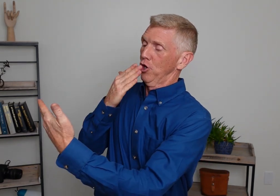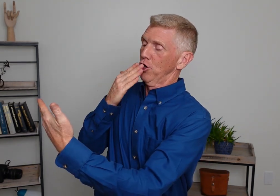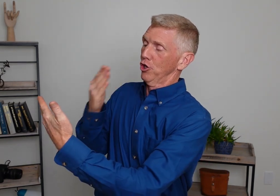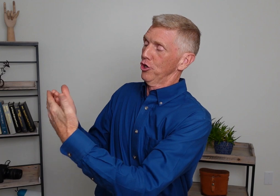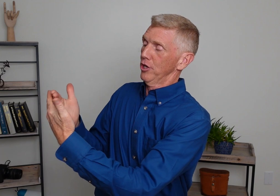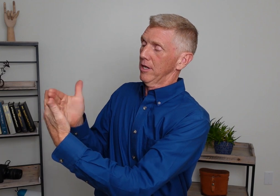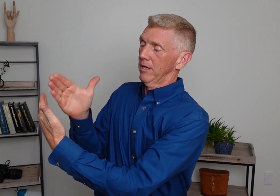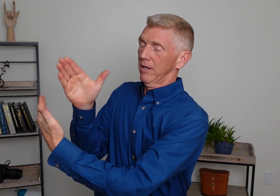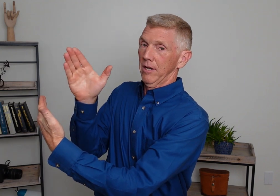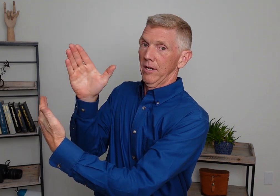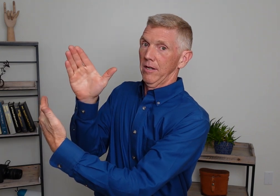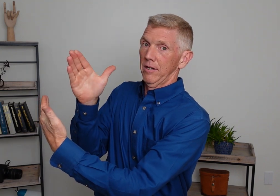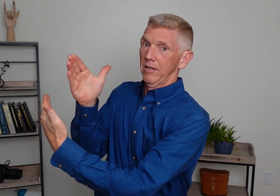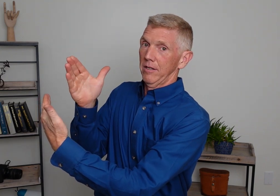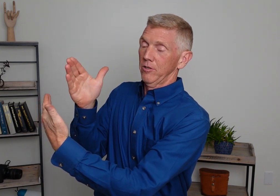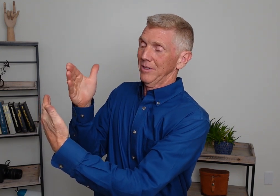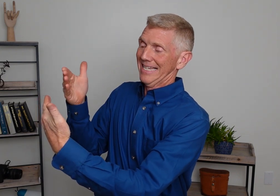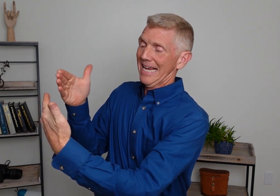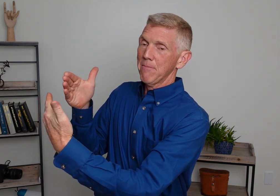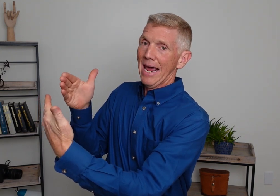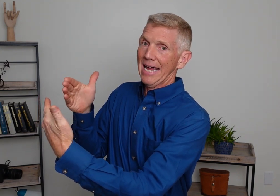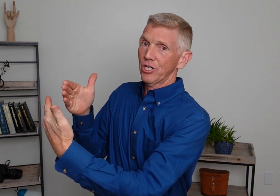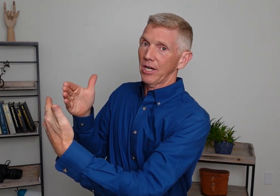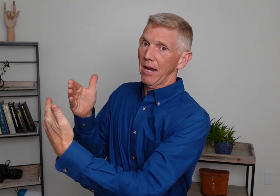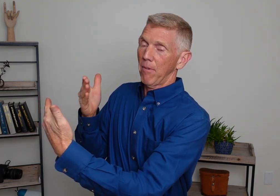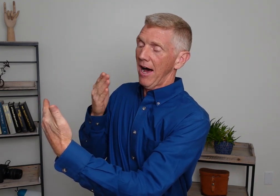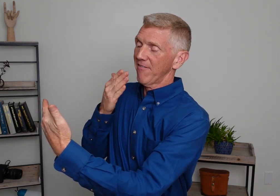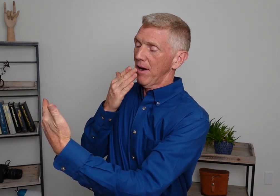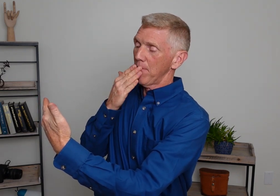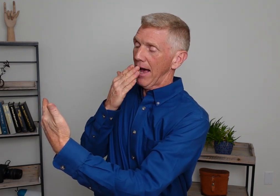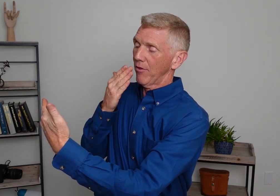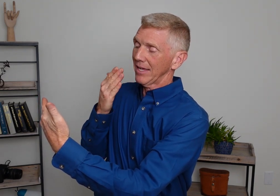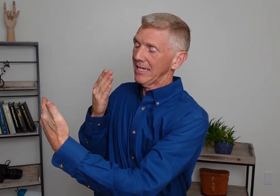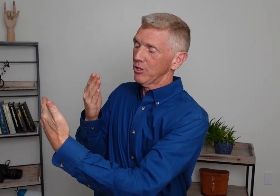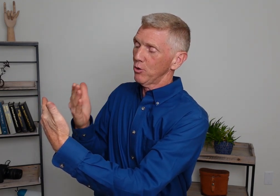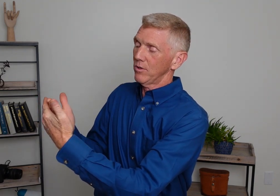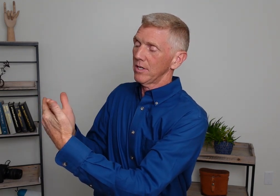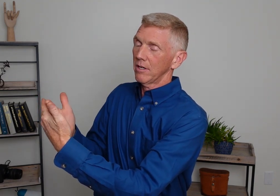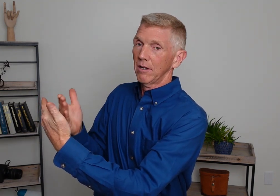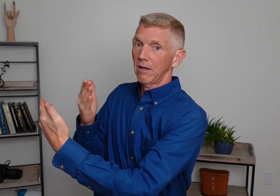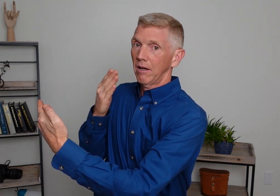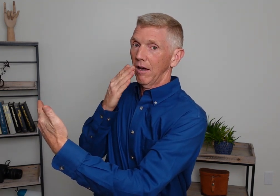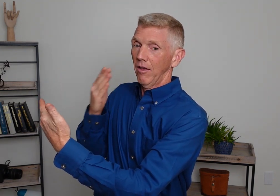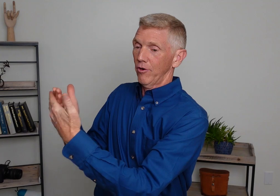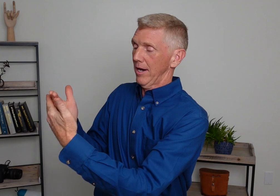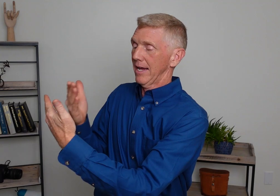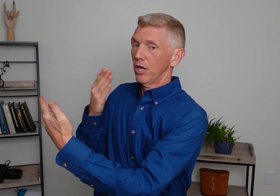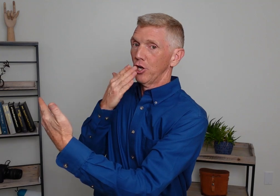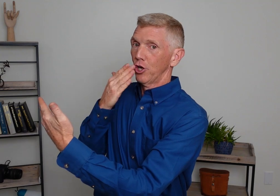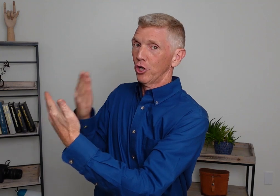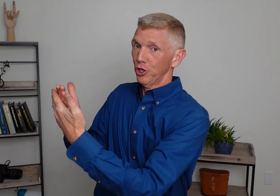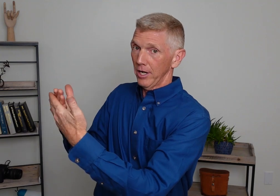Good. So it's the same hand shape, off my mouth, into the other hand. Good.